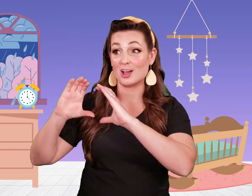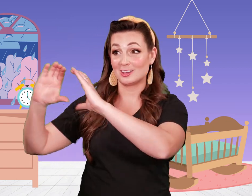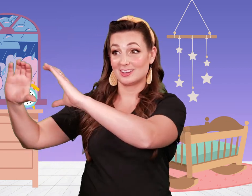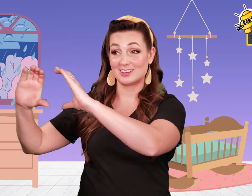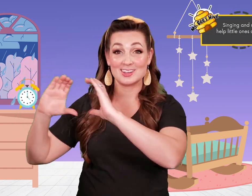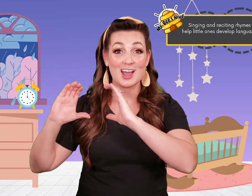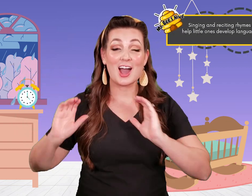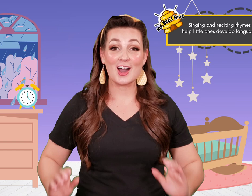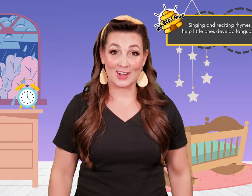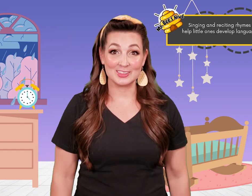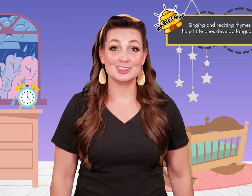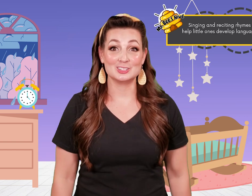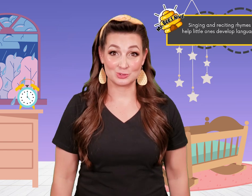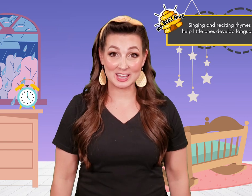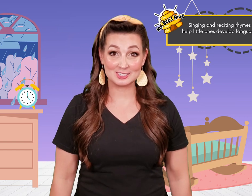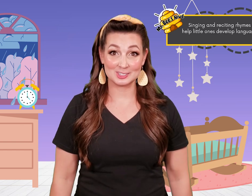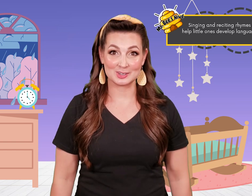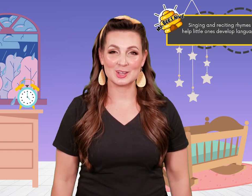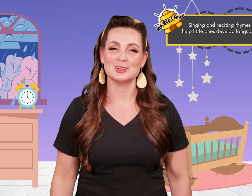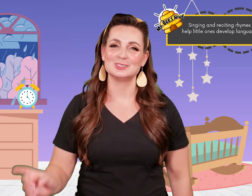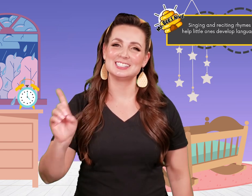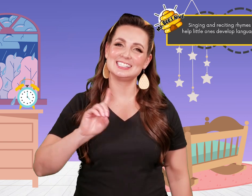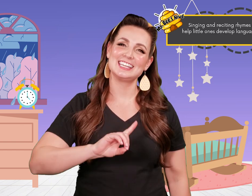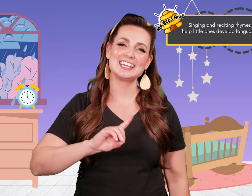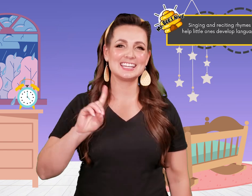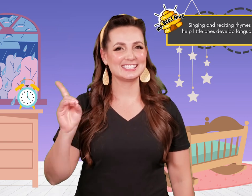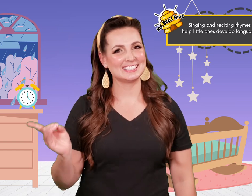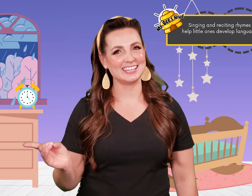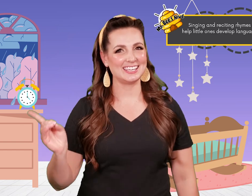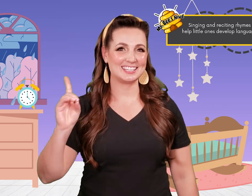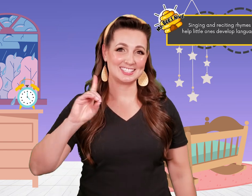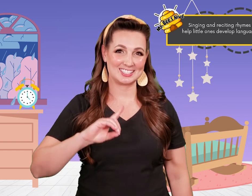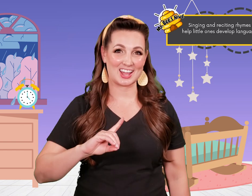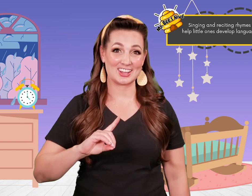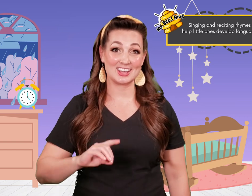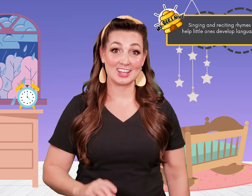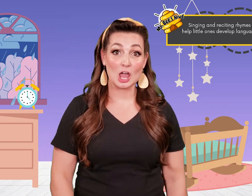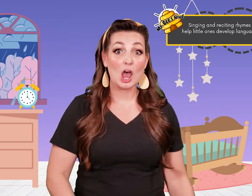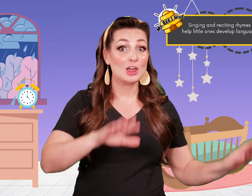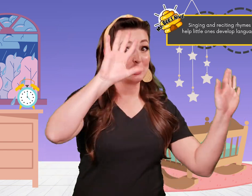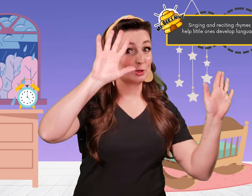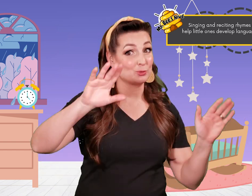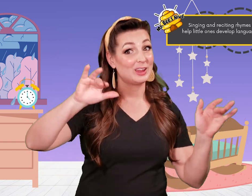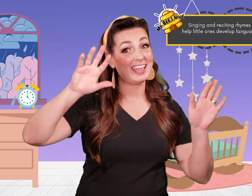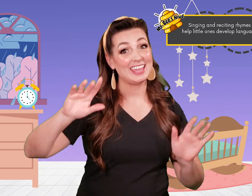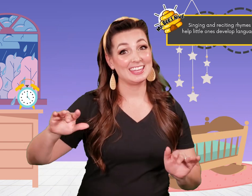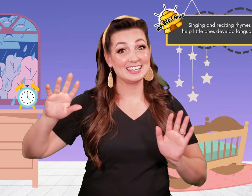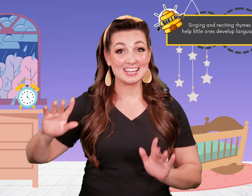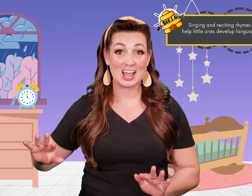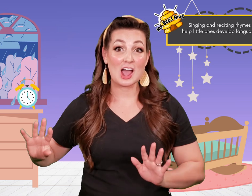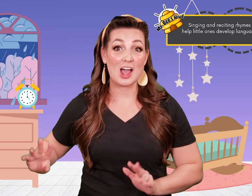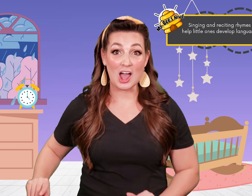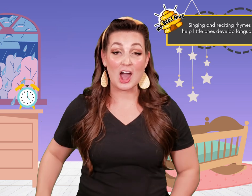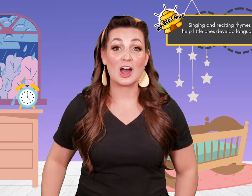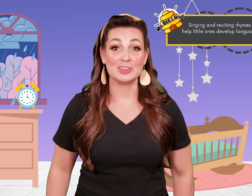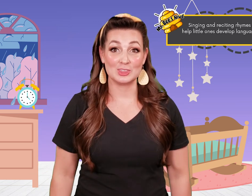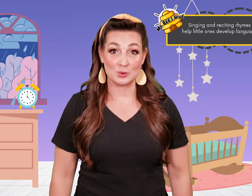on the dresser goes tick tick tock the rain on the